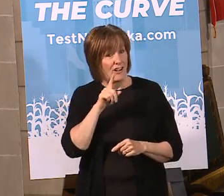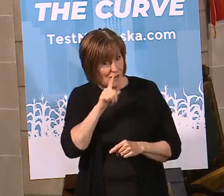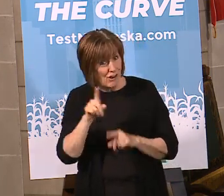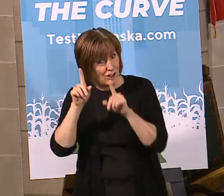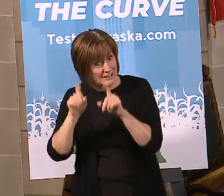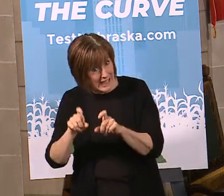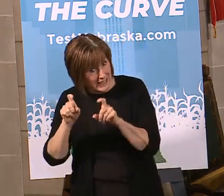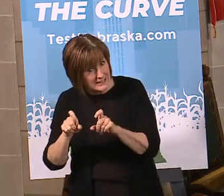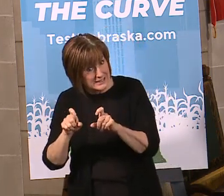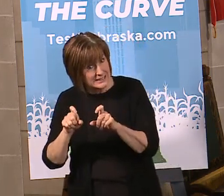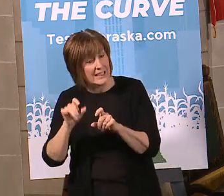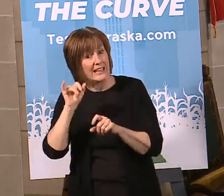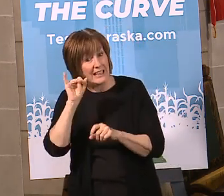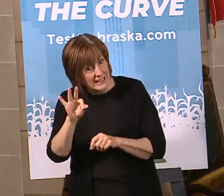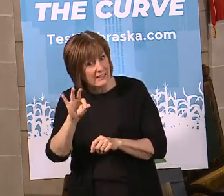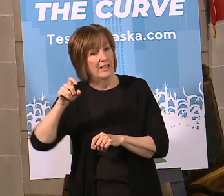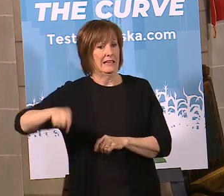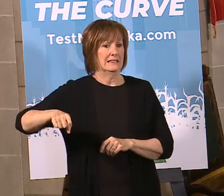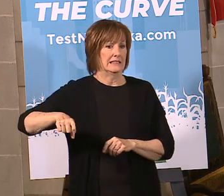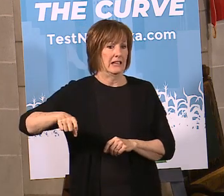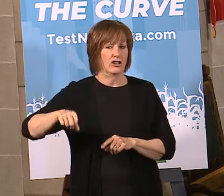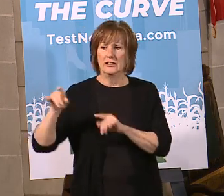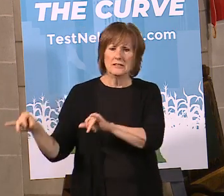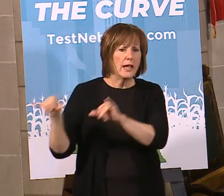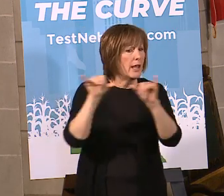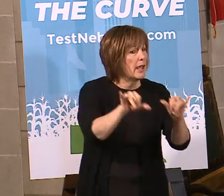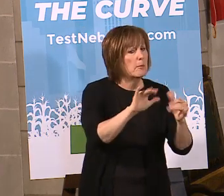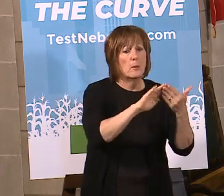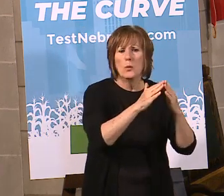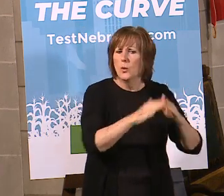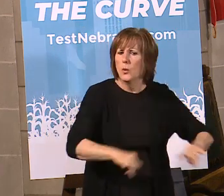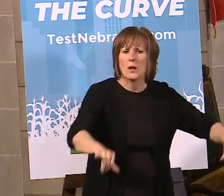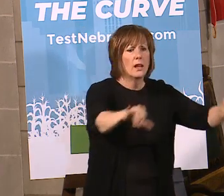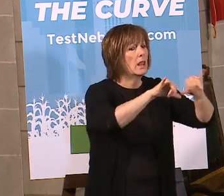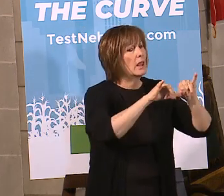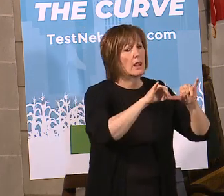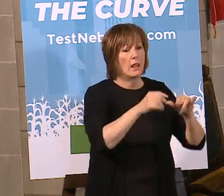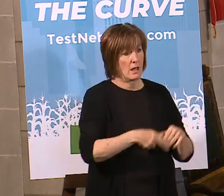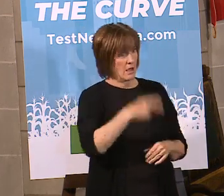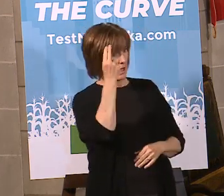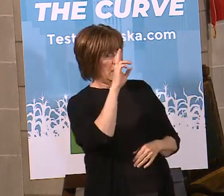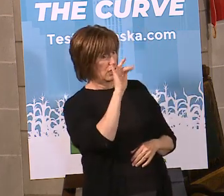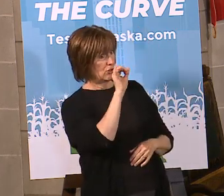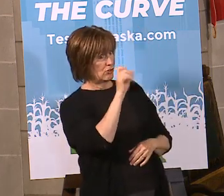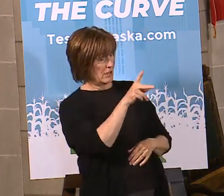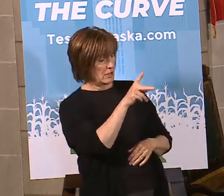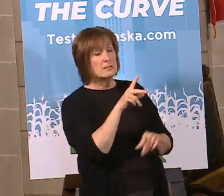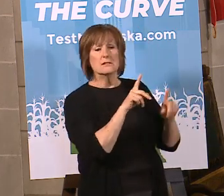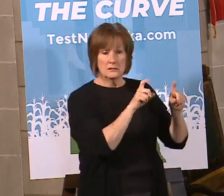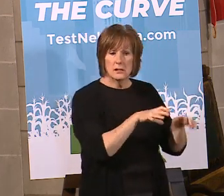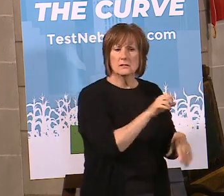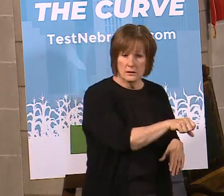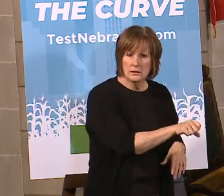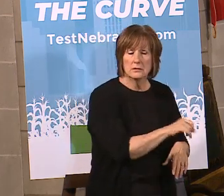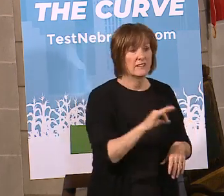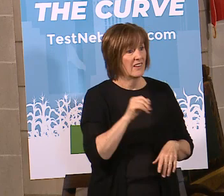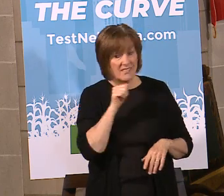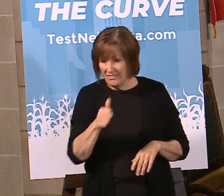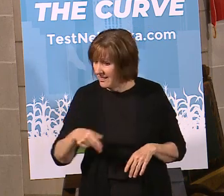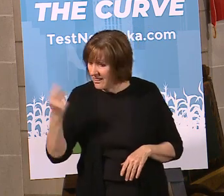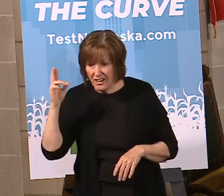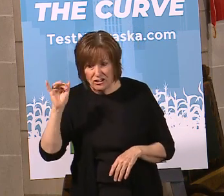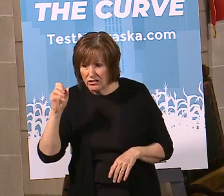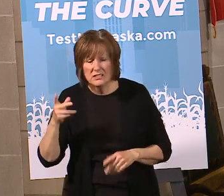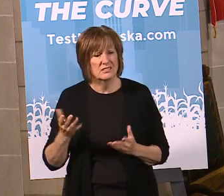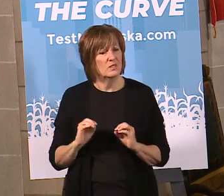they're being treated just like everybody else in the community. If you're at those high-risk categories, then we'll go test them. If you're not, then we're not going to test them. And so, we'll take the